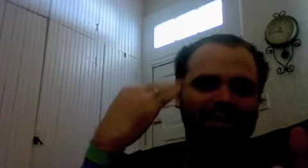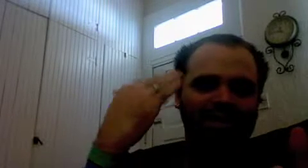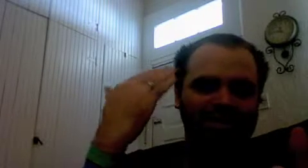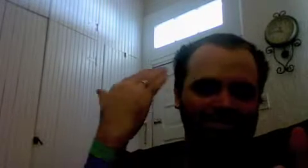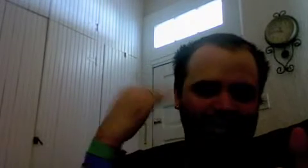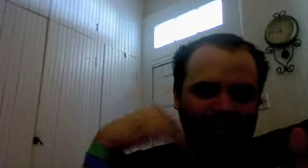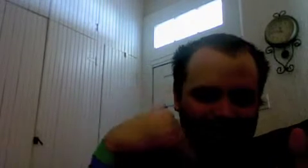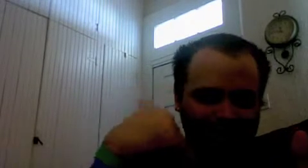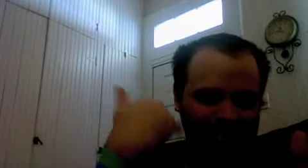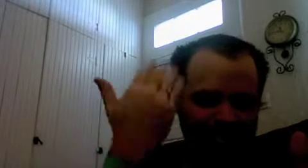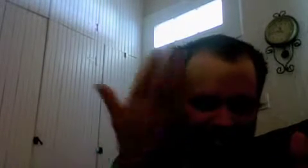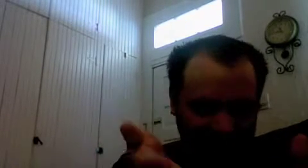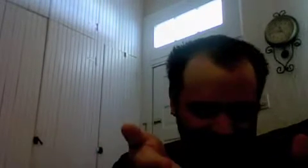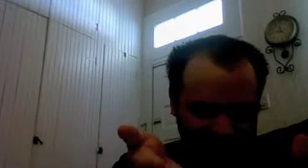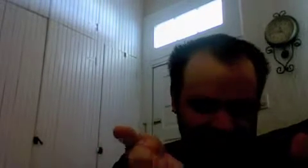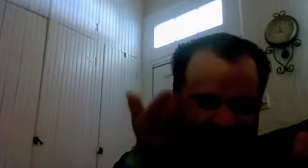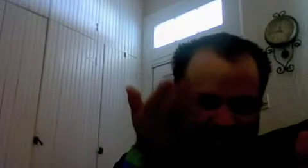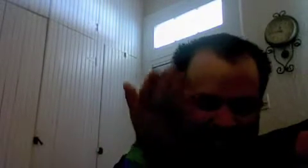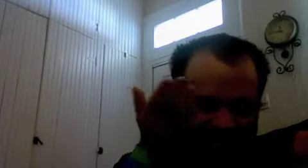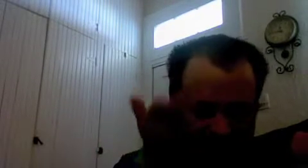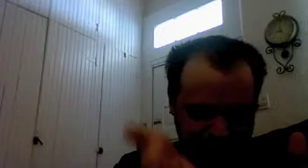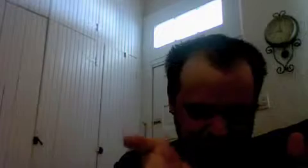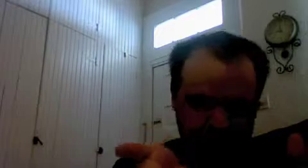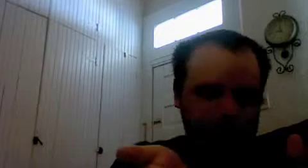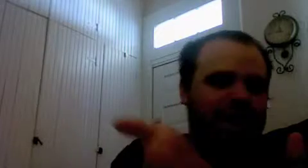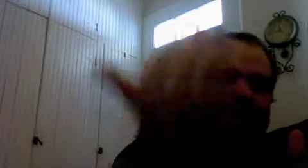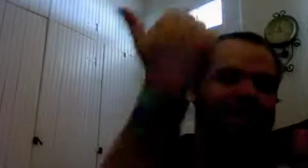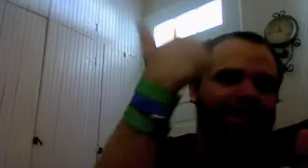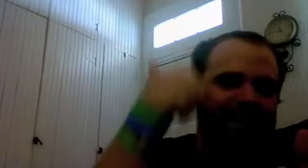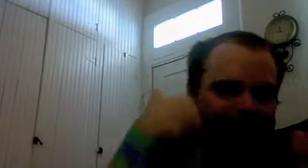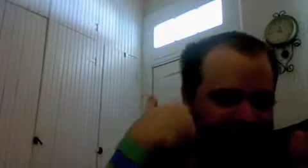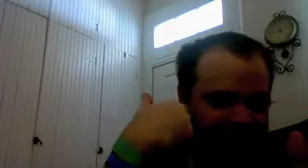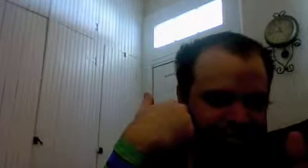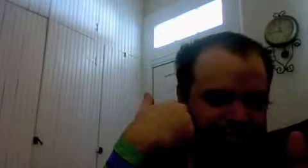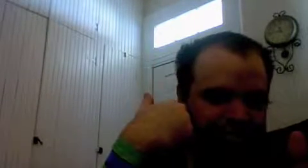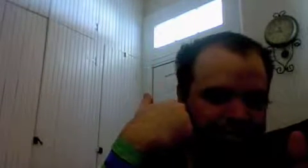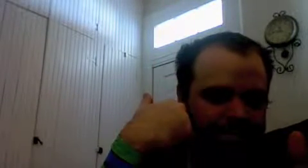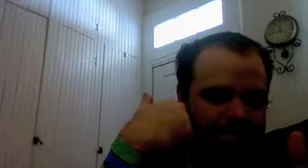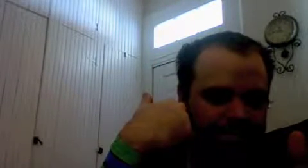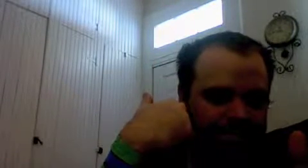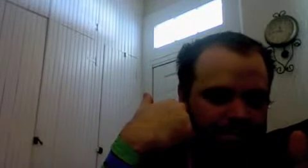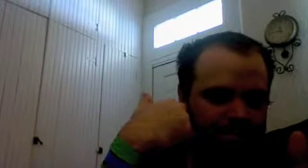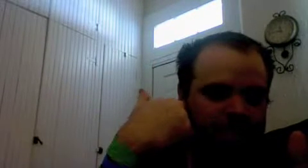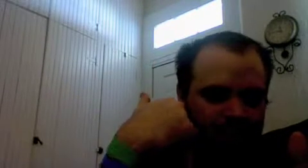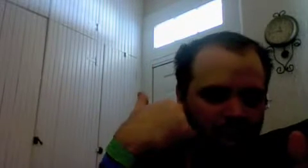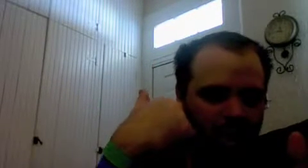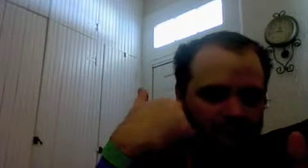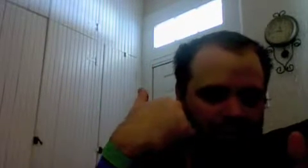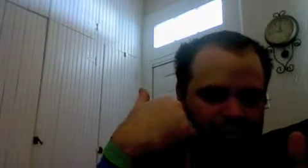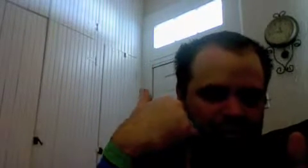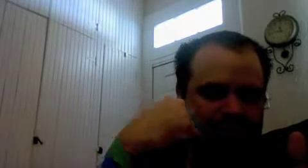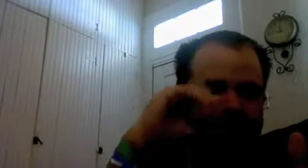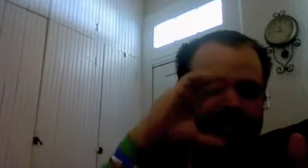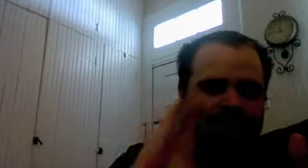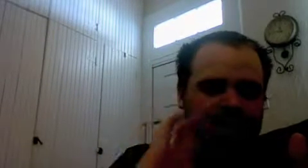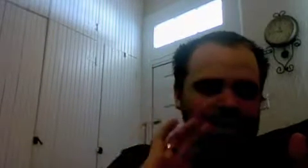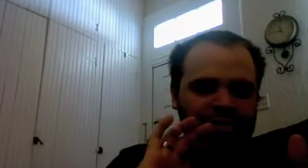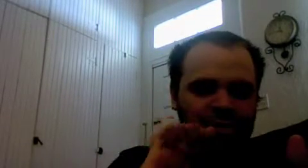the cobbler looks at the shoe and it changes him in turn so